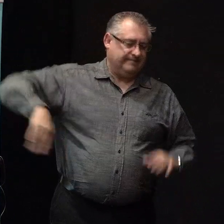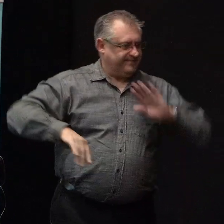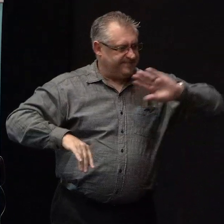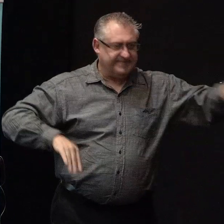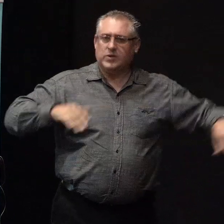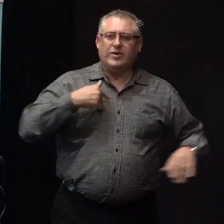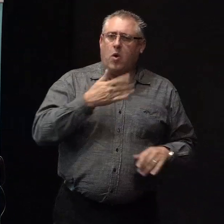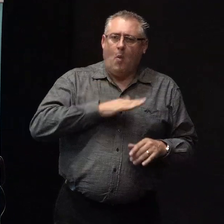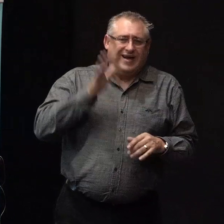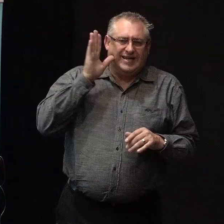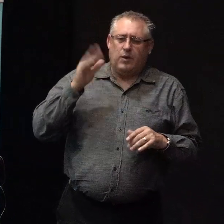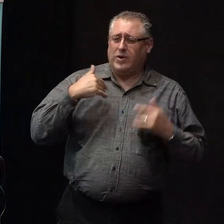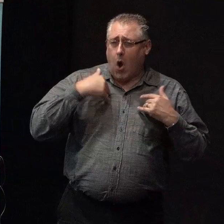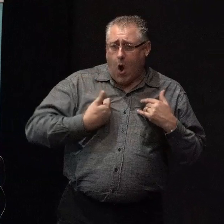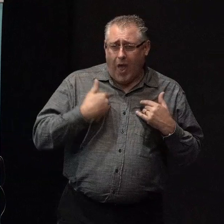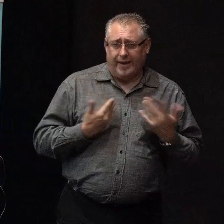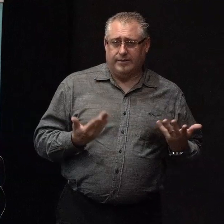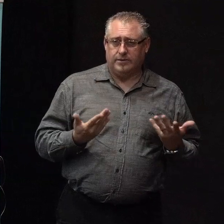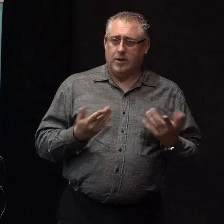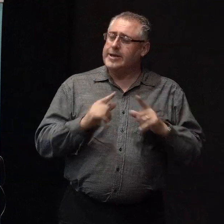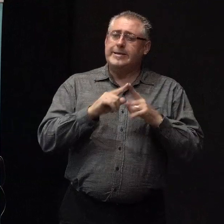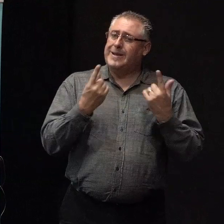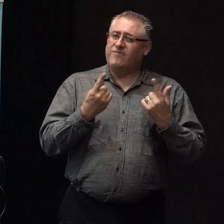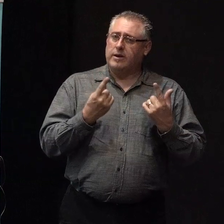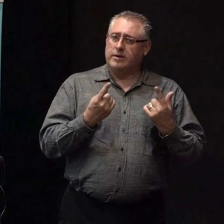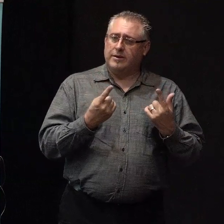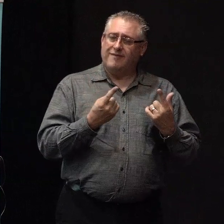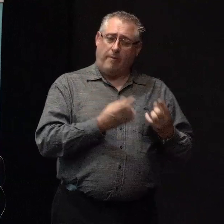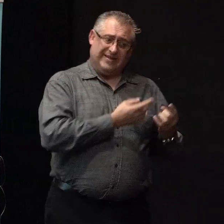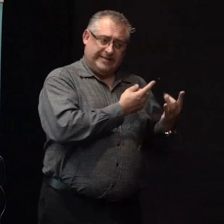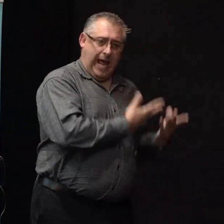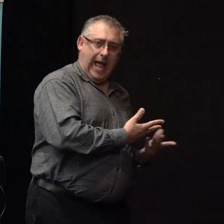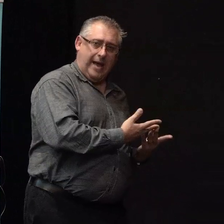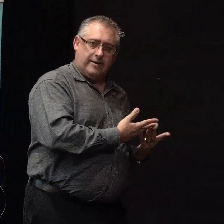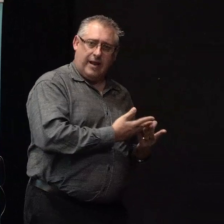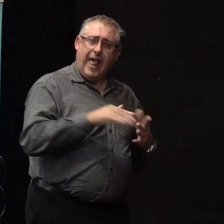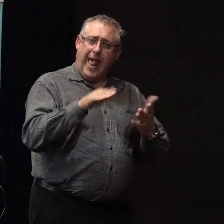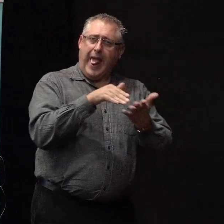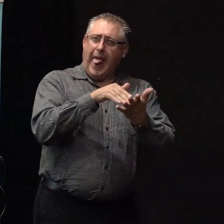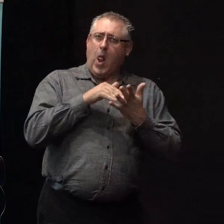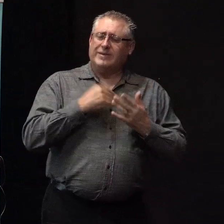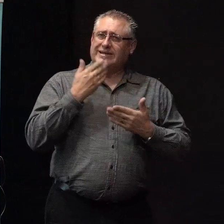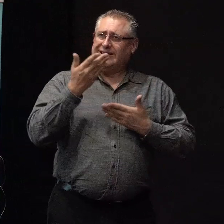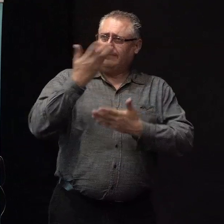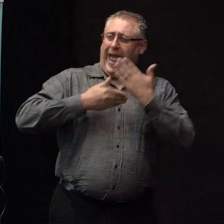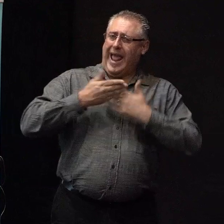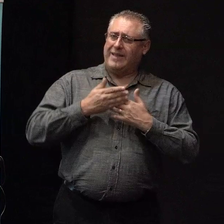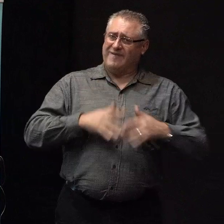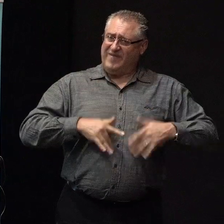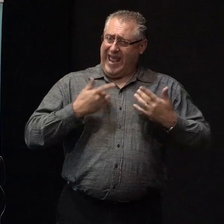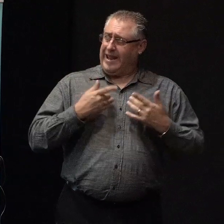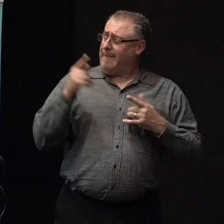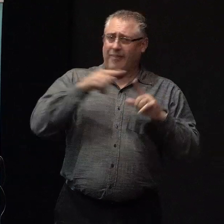cranky and very tired. So it's quite a different phase to that initial, you know, and it helps explain some of what we're feeling during that graph that we saw before.